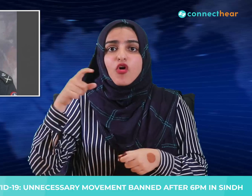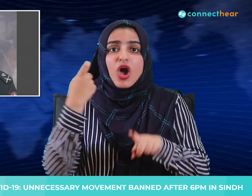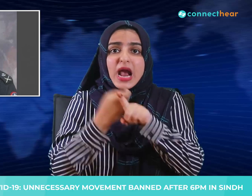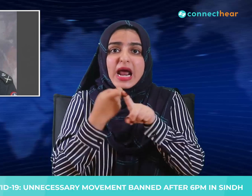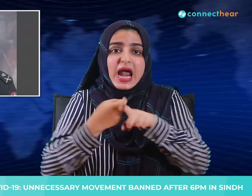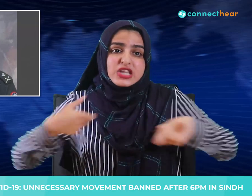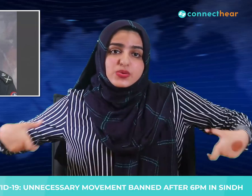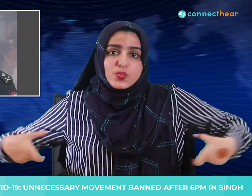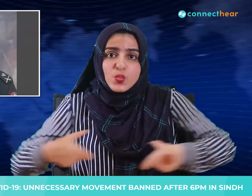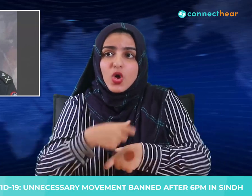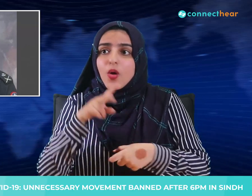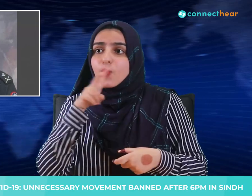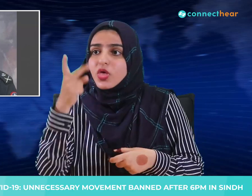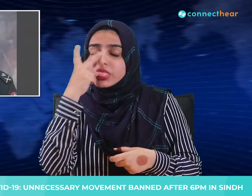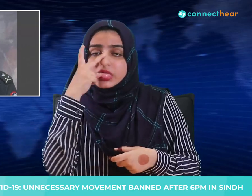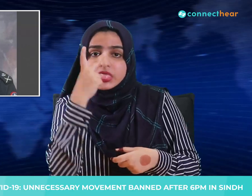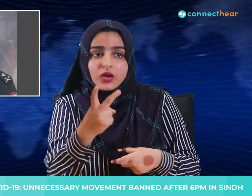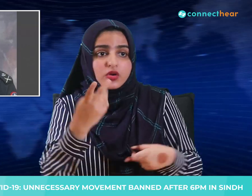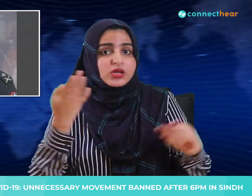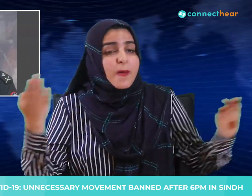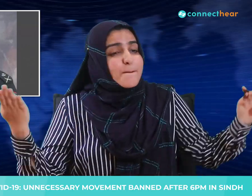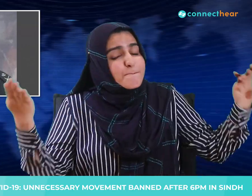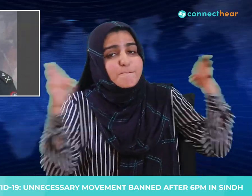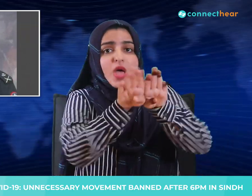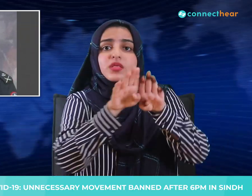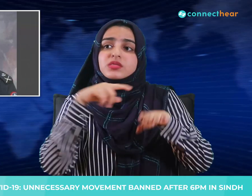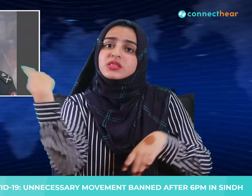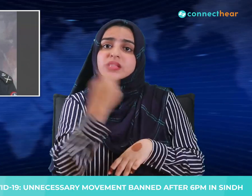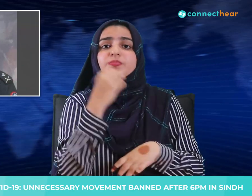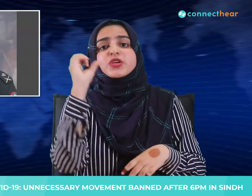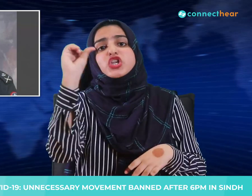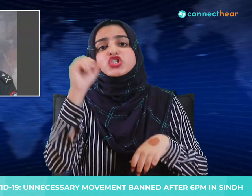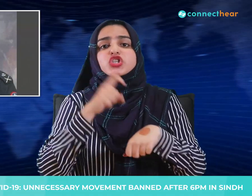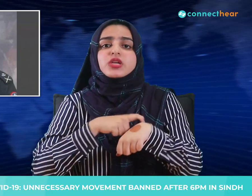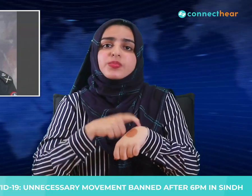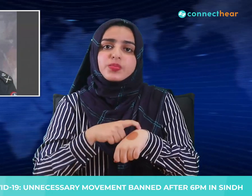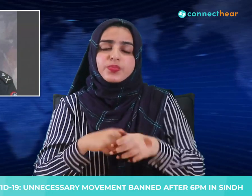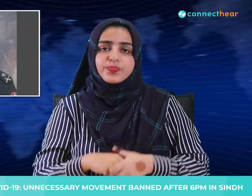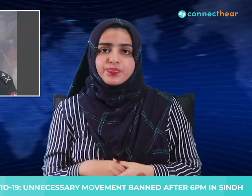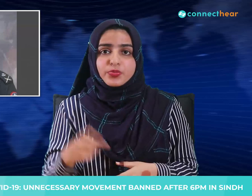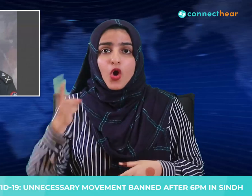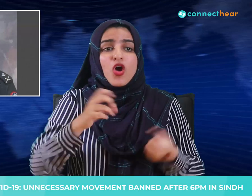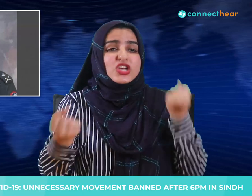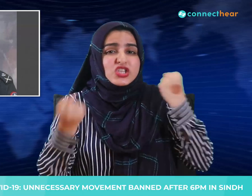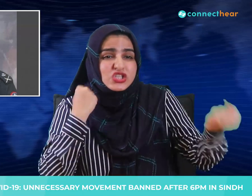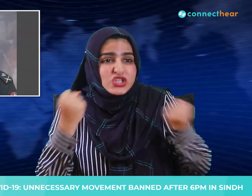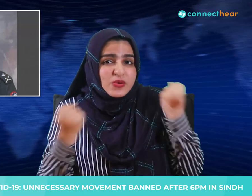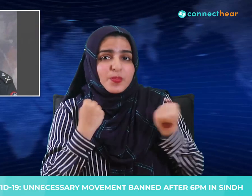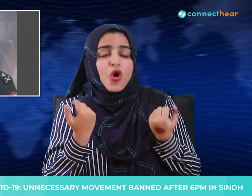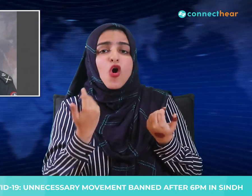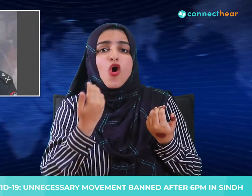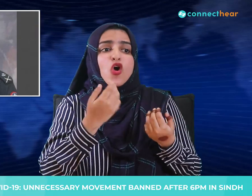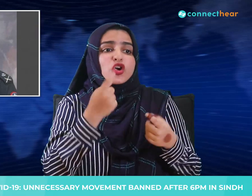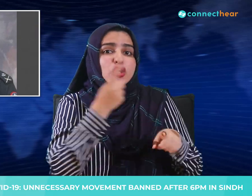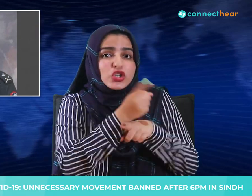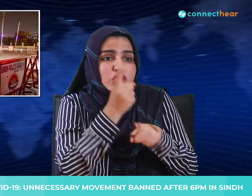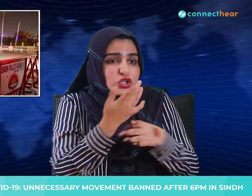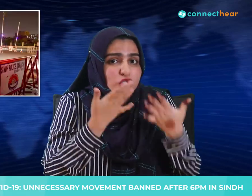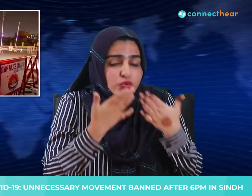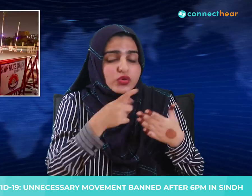Karachi to ensure timely closure of the markets and closure of tuition centers and private gyms which are still operating.